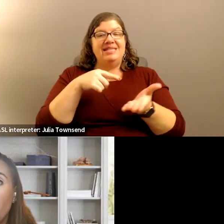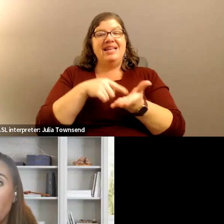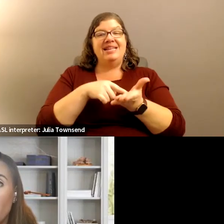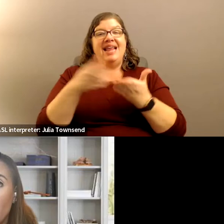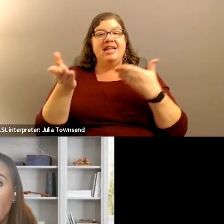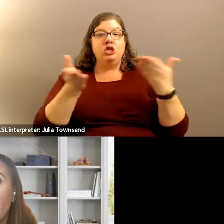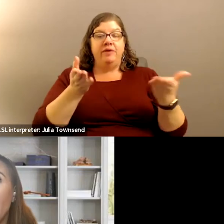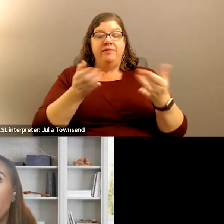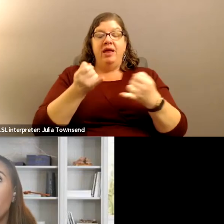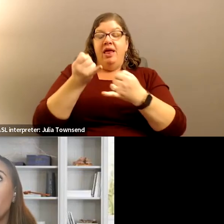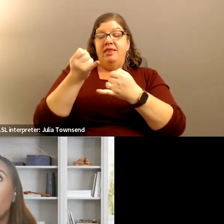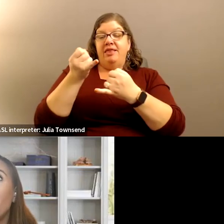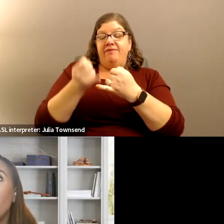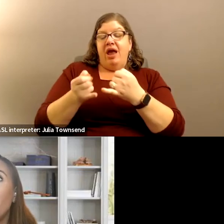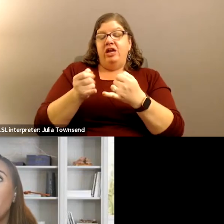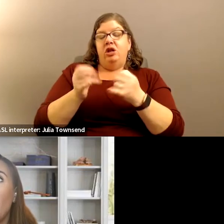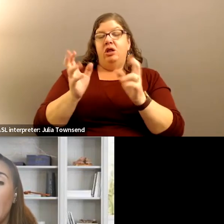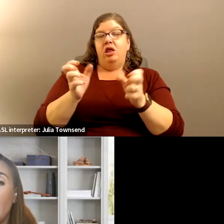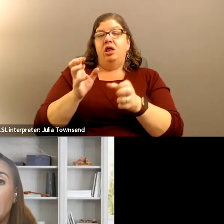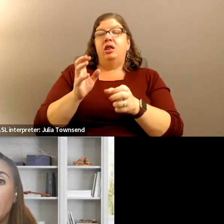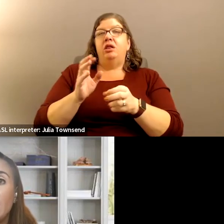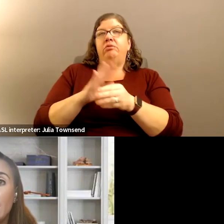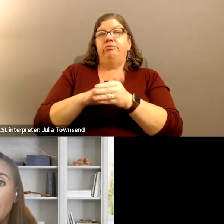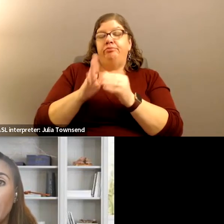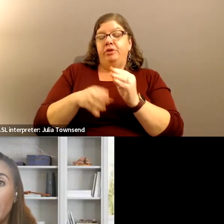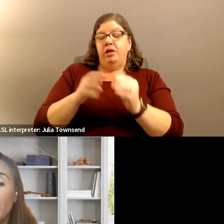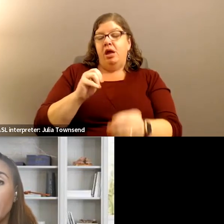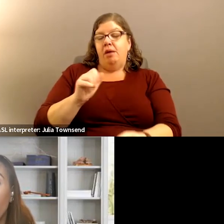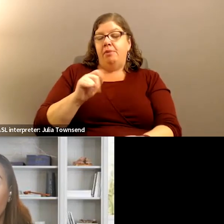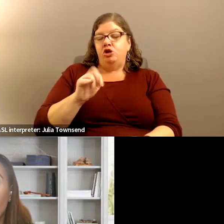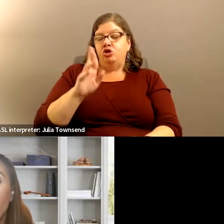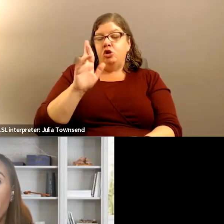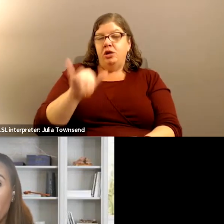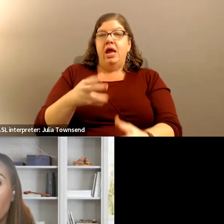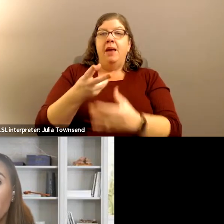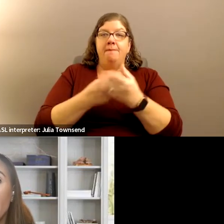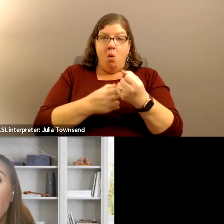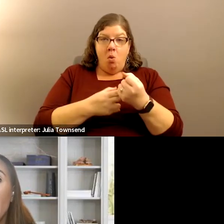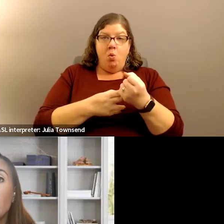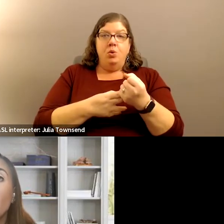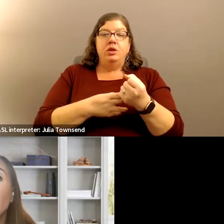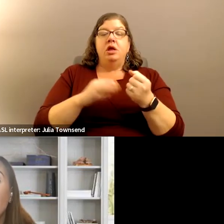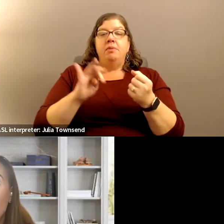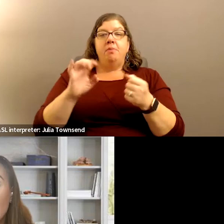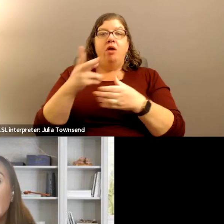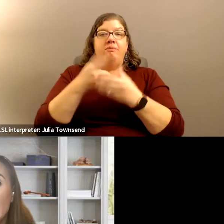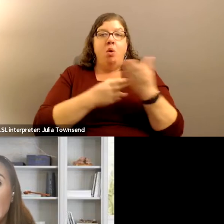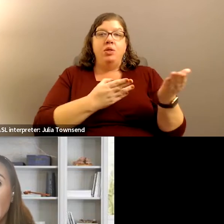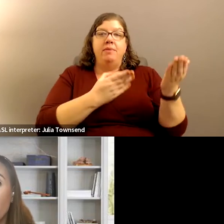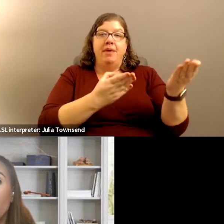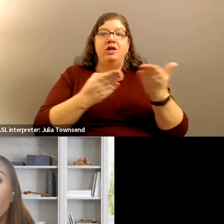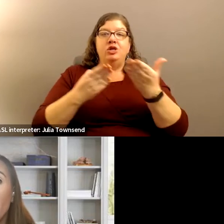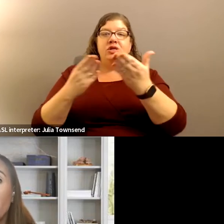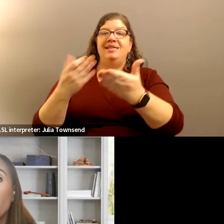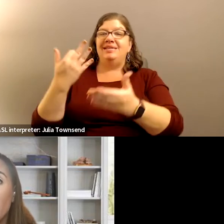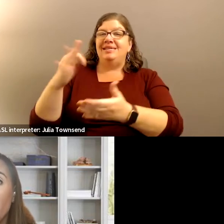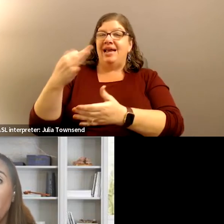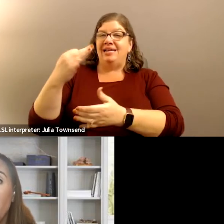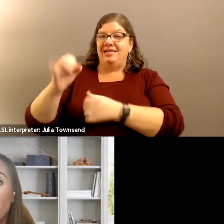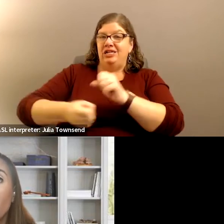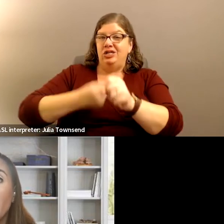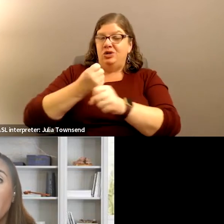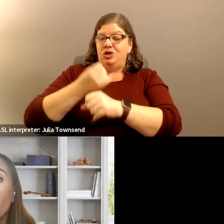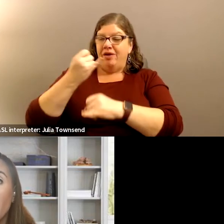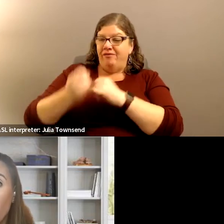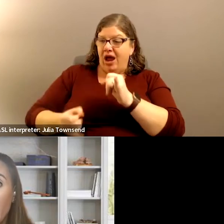final maturity of both Series C bonds for both measures is only 19 years. So, final maturity